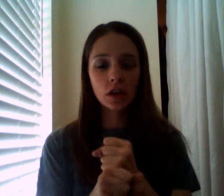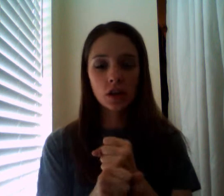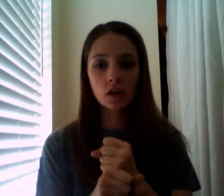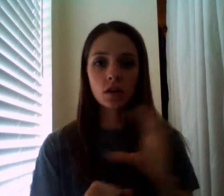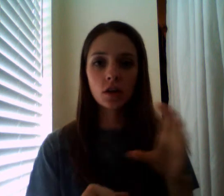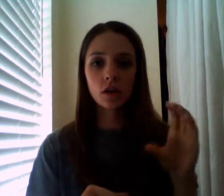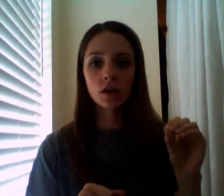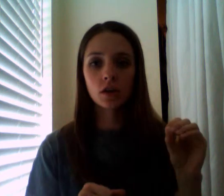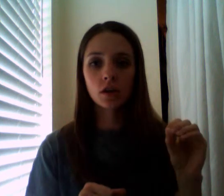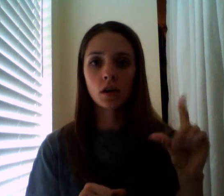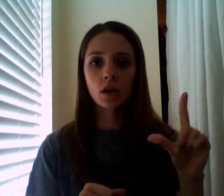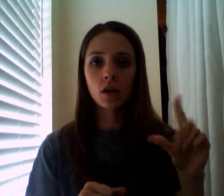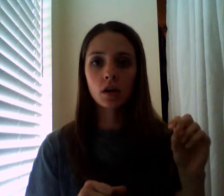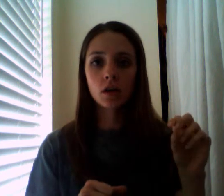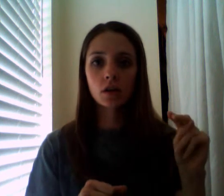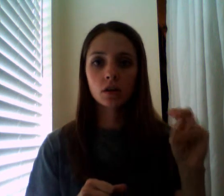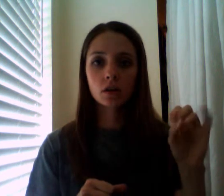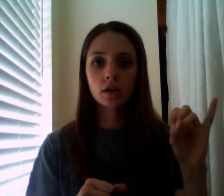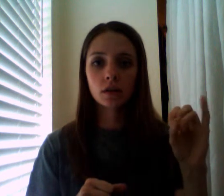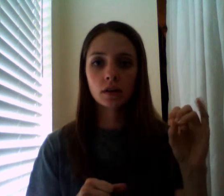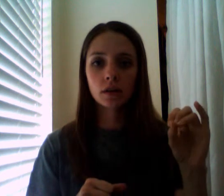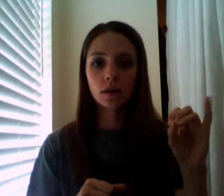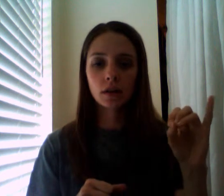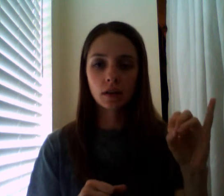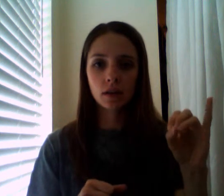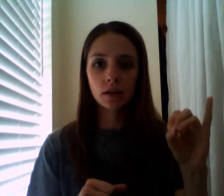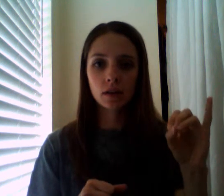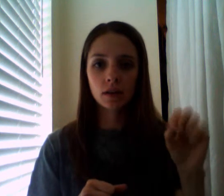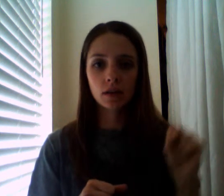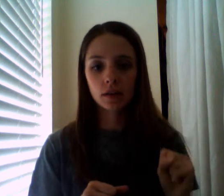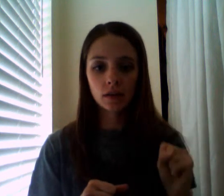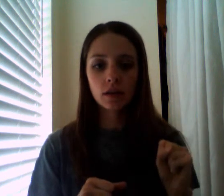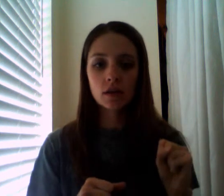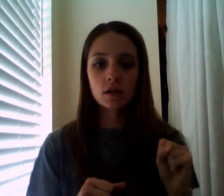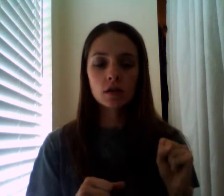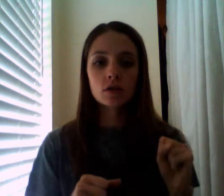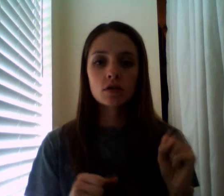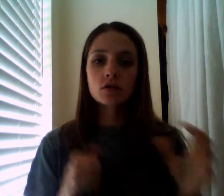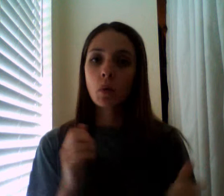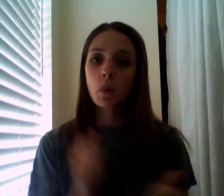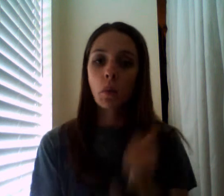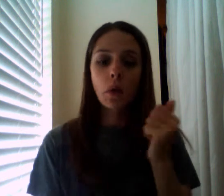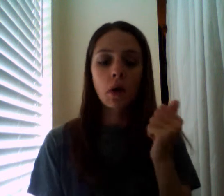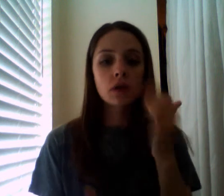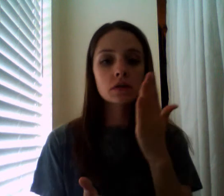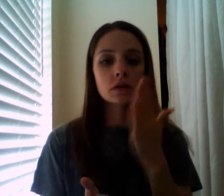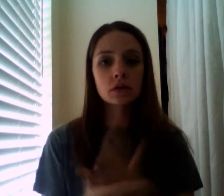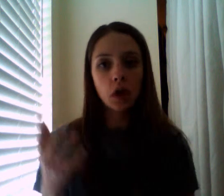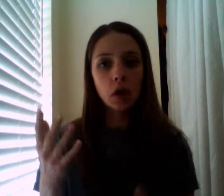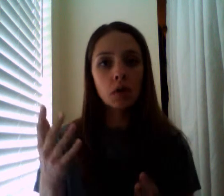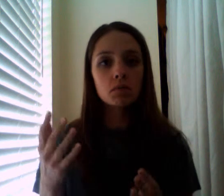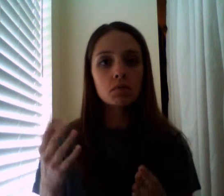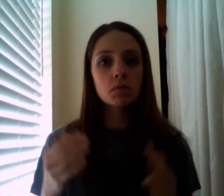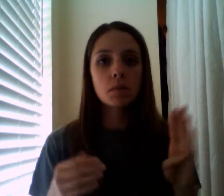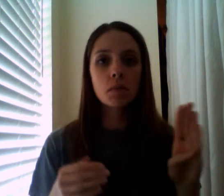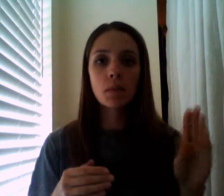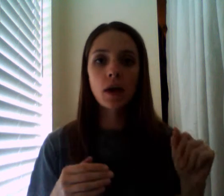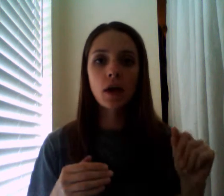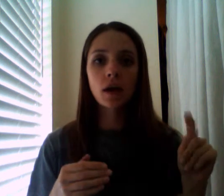major battles or at least they did very well in them and also they've proven to the British now that they can really